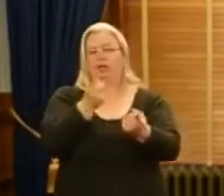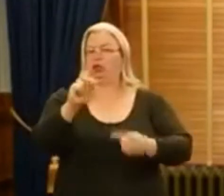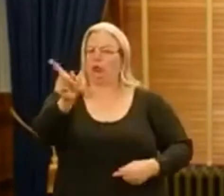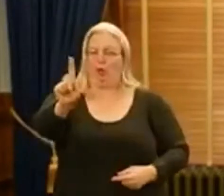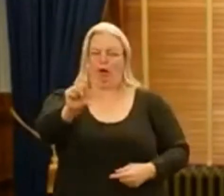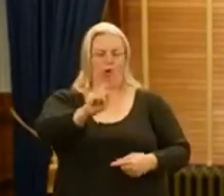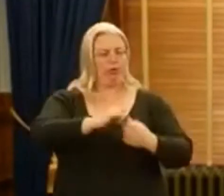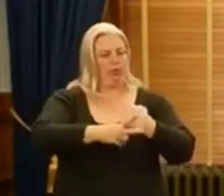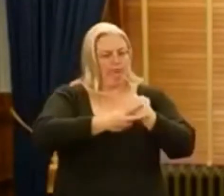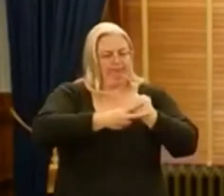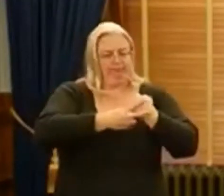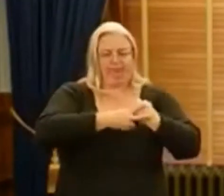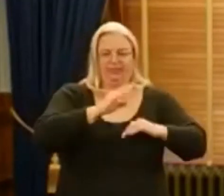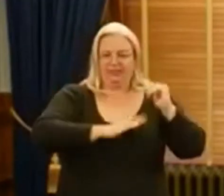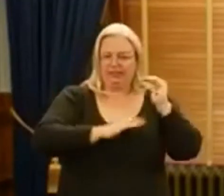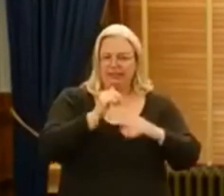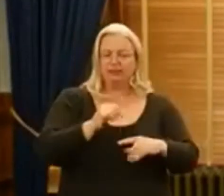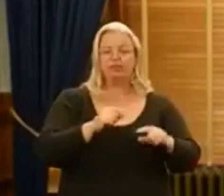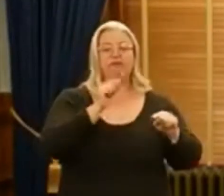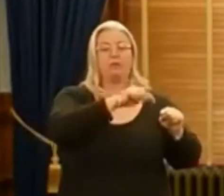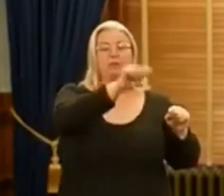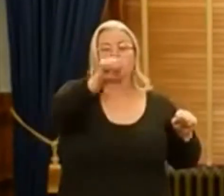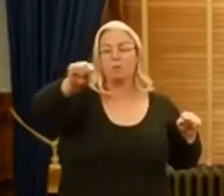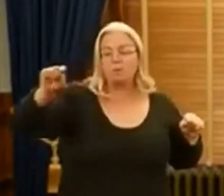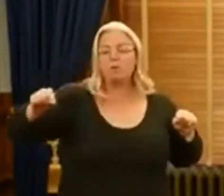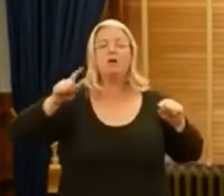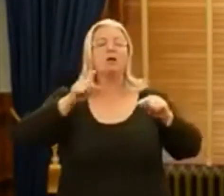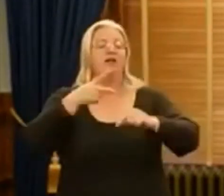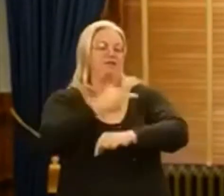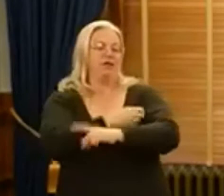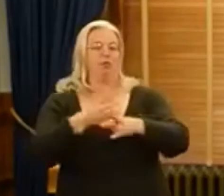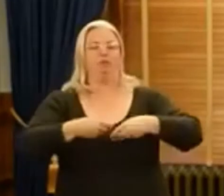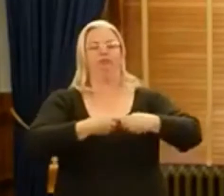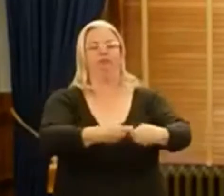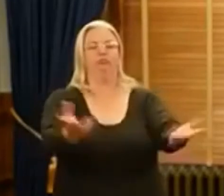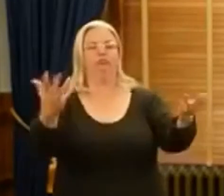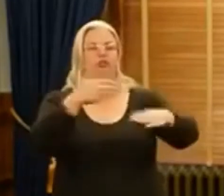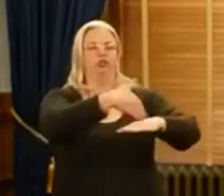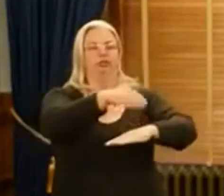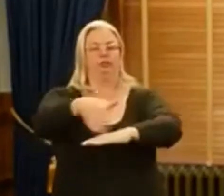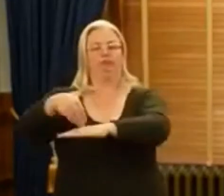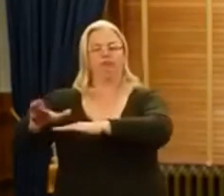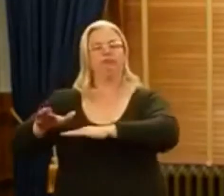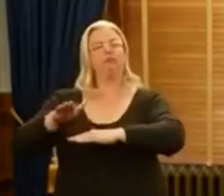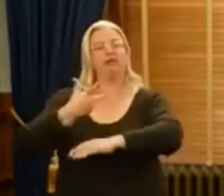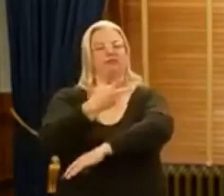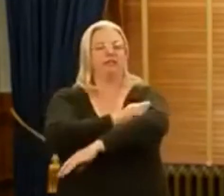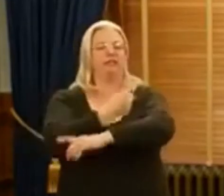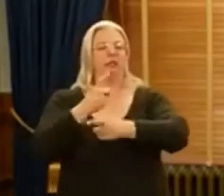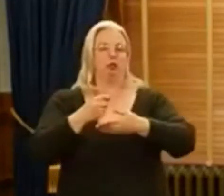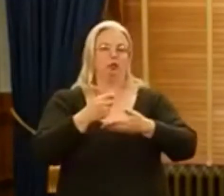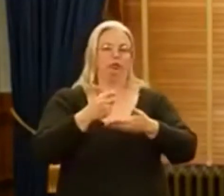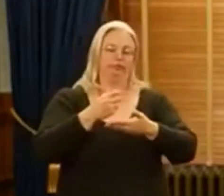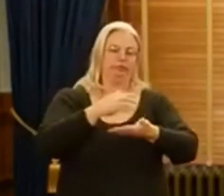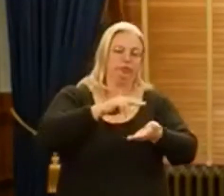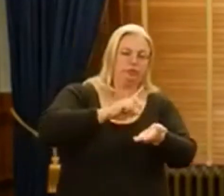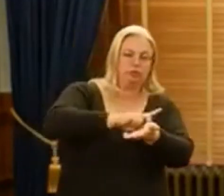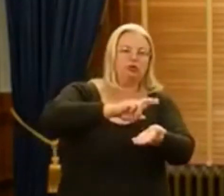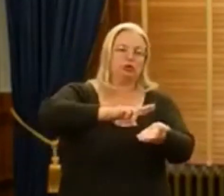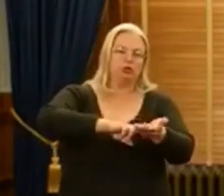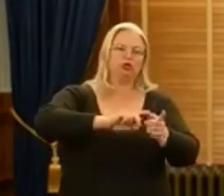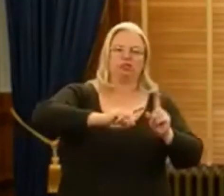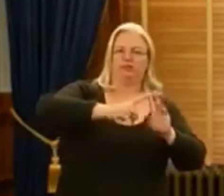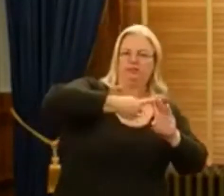facilities. From these locations, vaccines will be distributed broadly to provide vaccine coverage to healthcare workers initially.